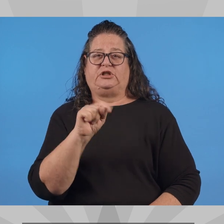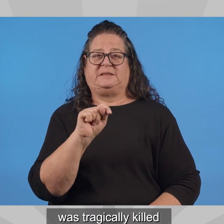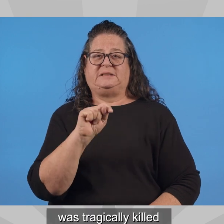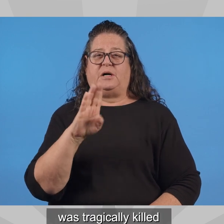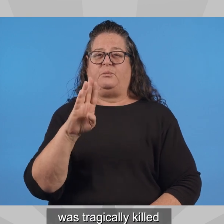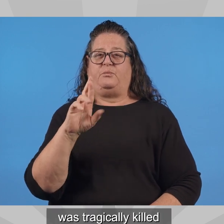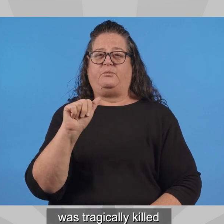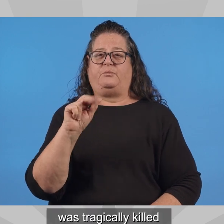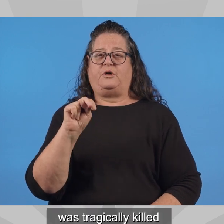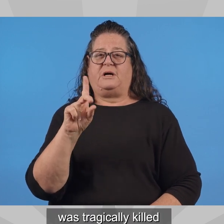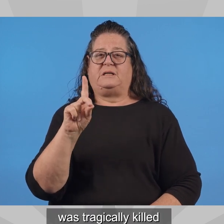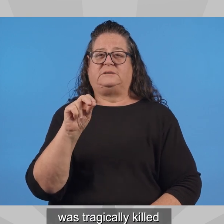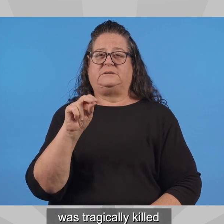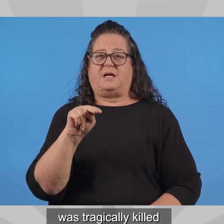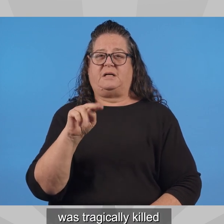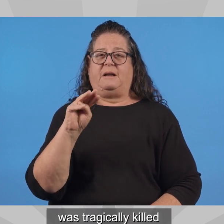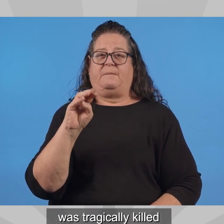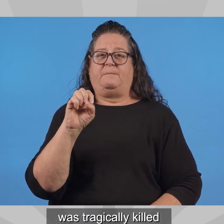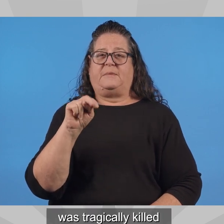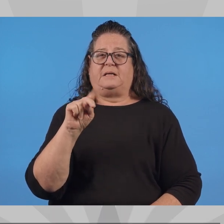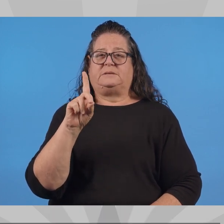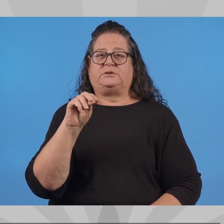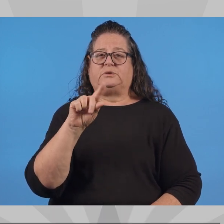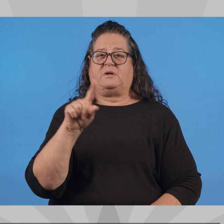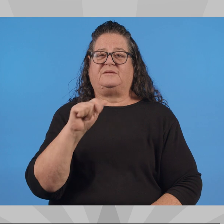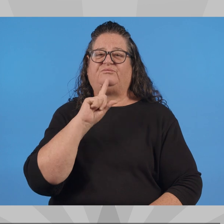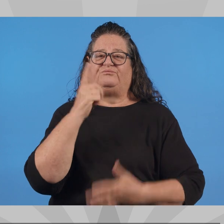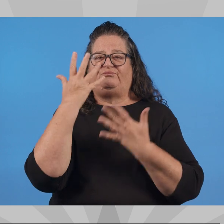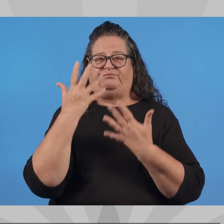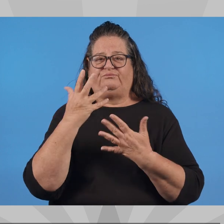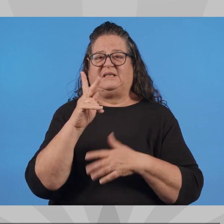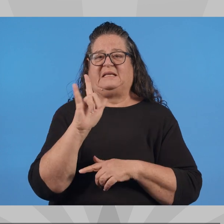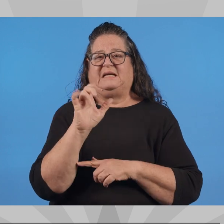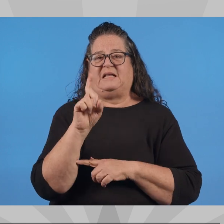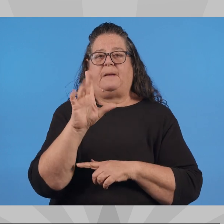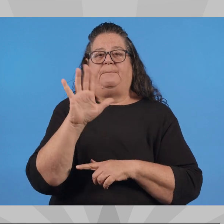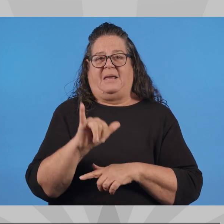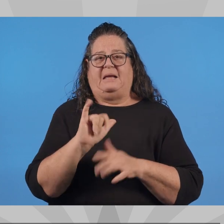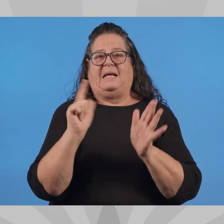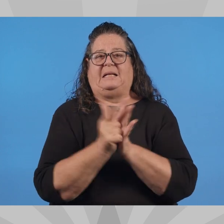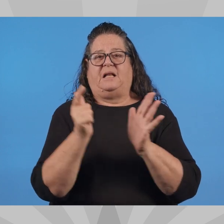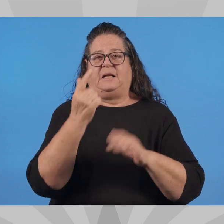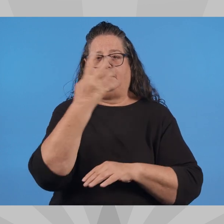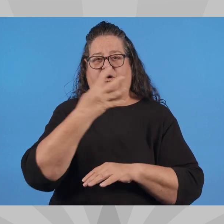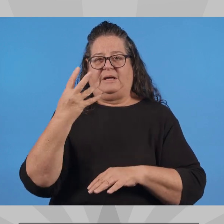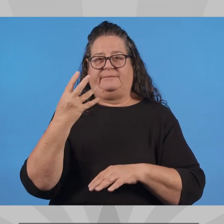was tragically killed by an illegal immigrant who was driving while intoxicated or high.